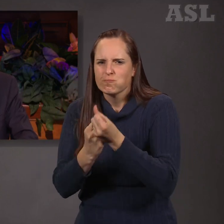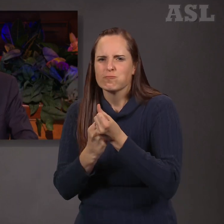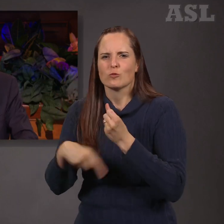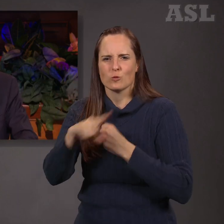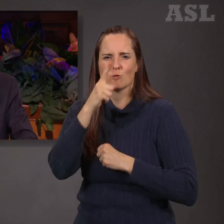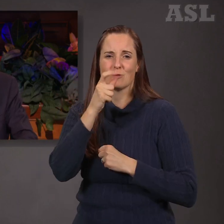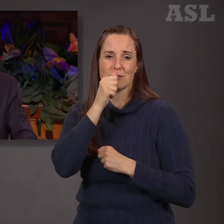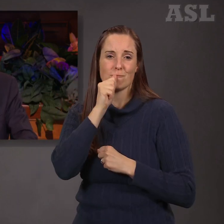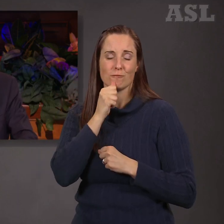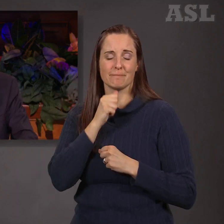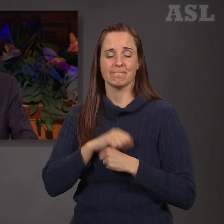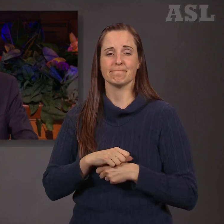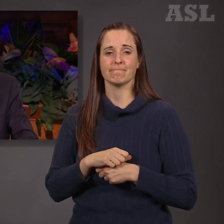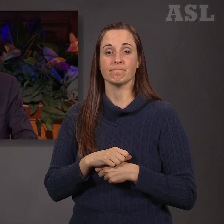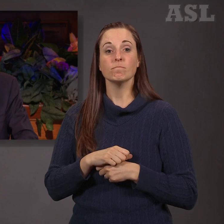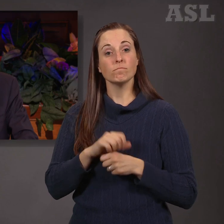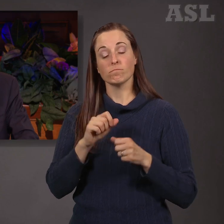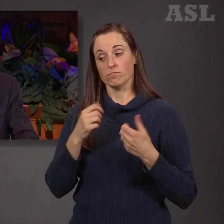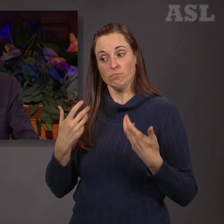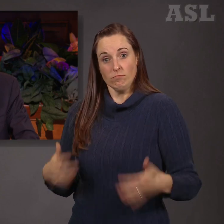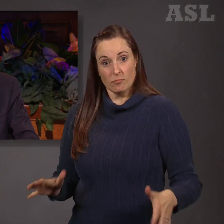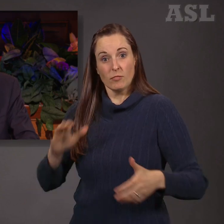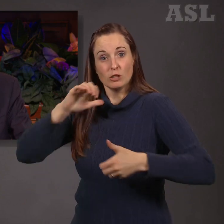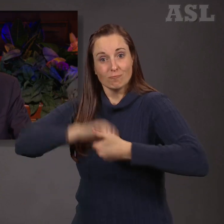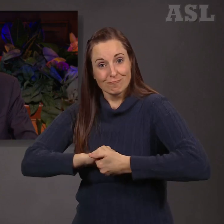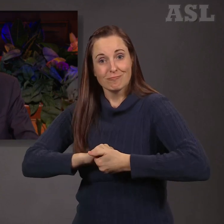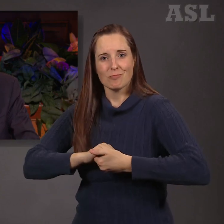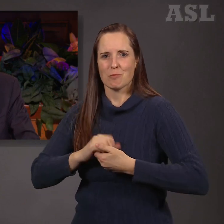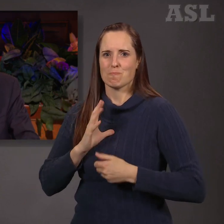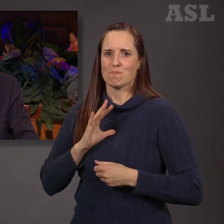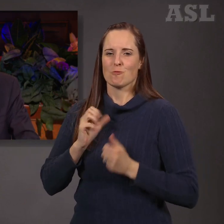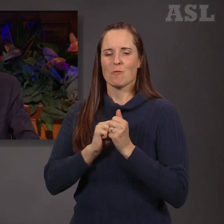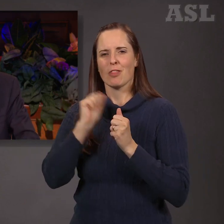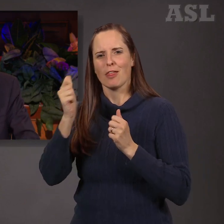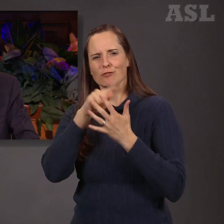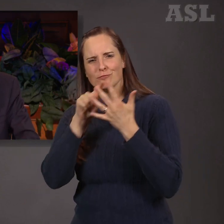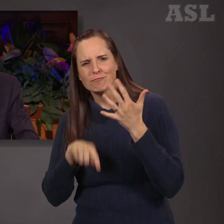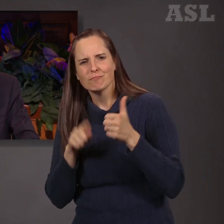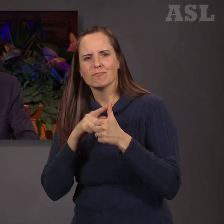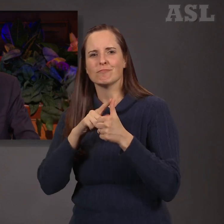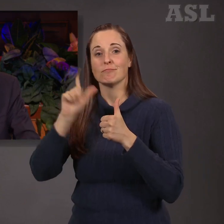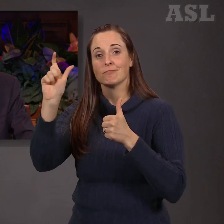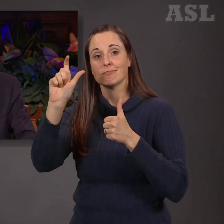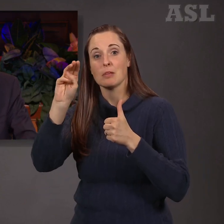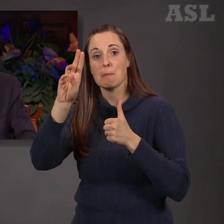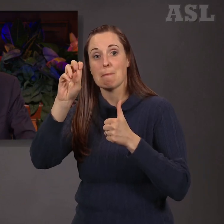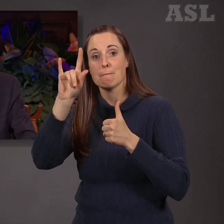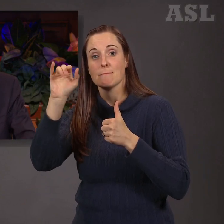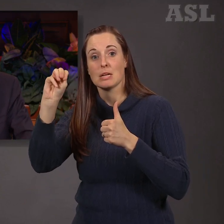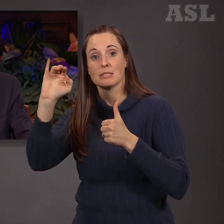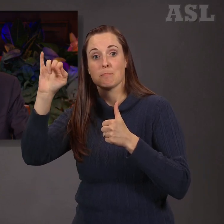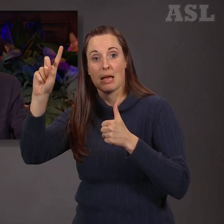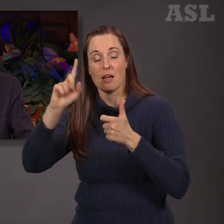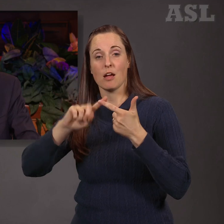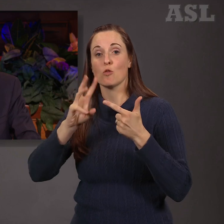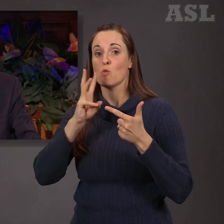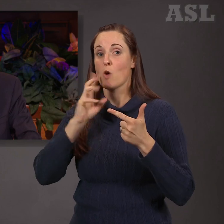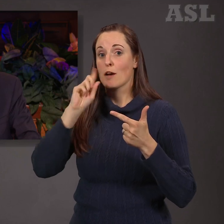with other organizations, including Muslim Aid, Water for People, and Israel Aid,